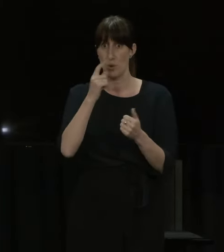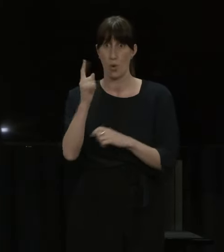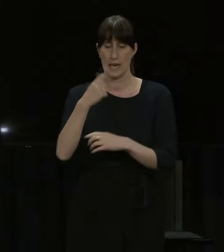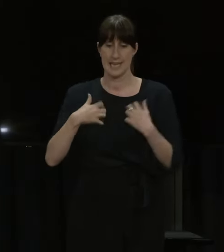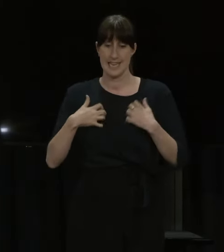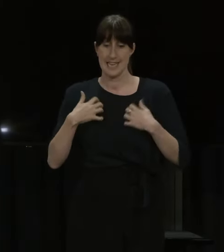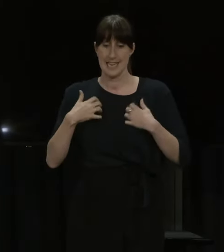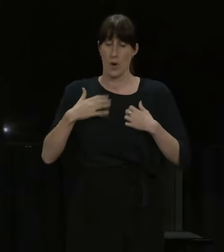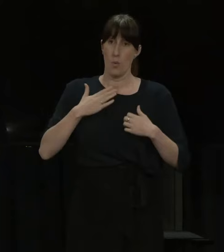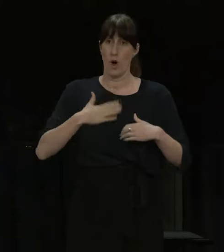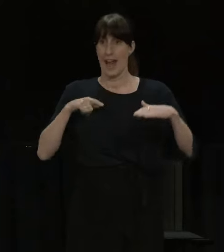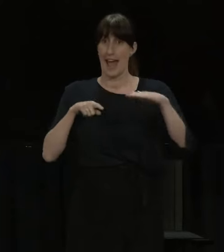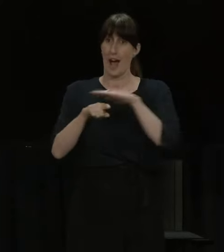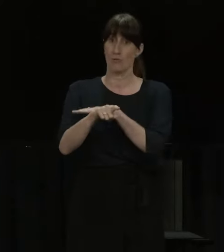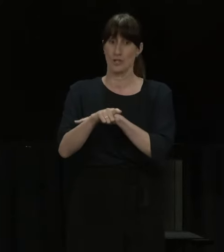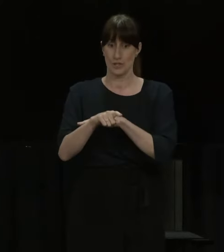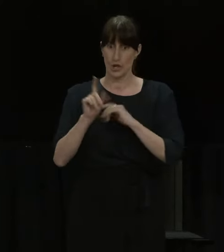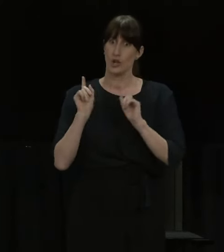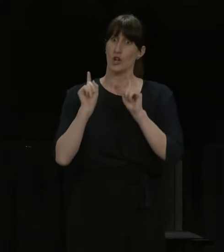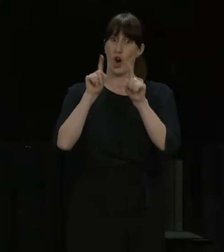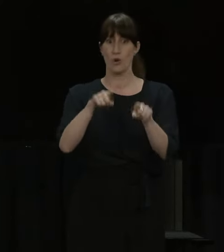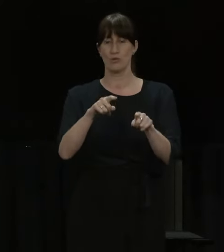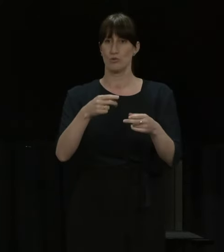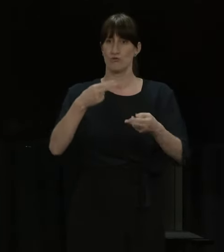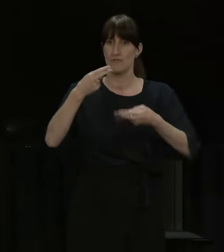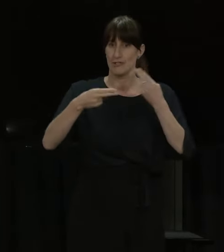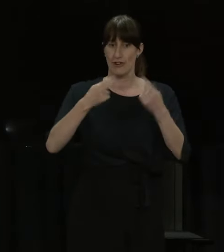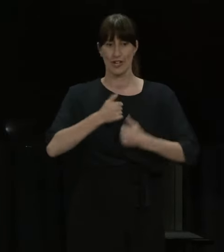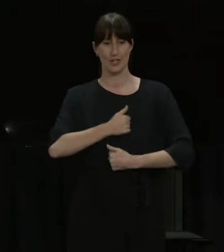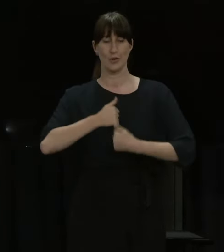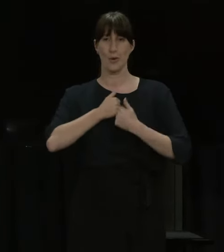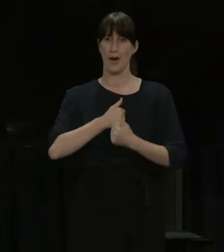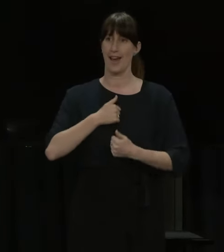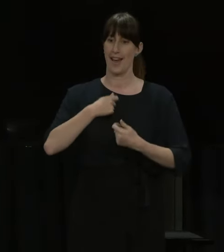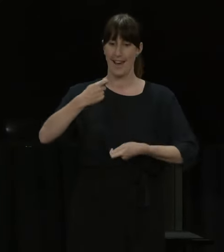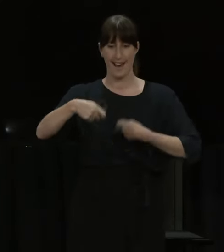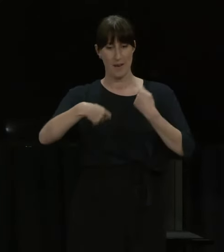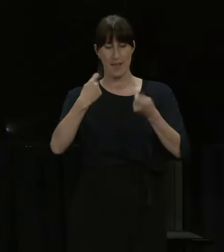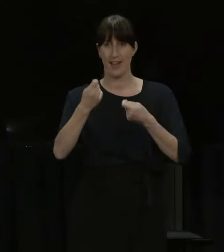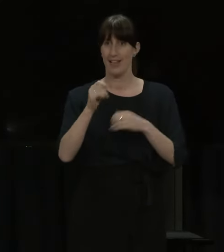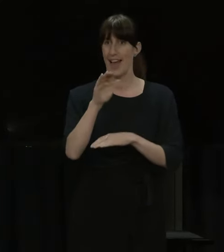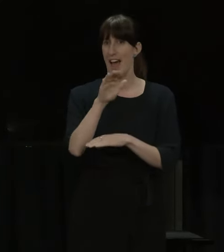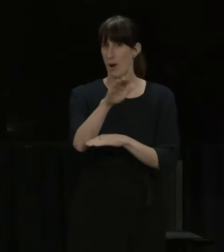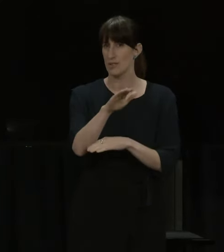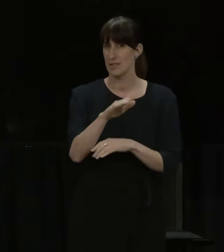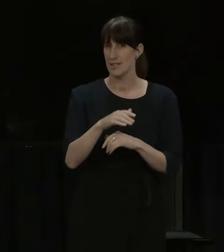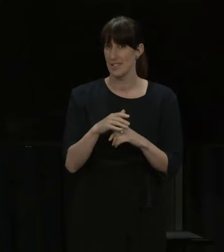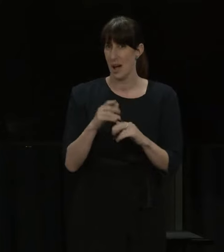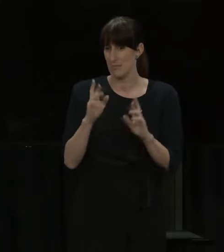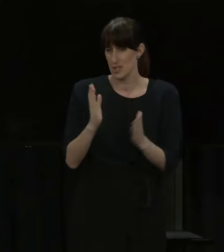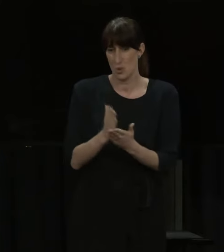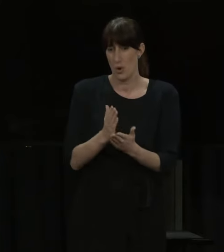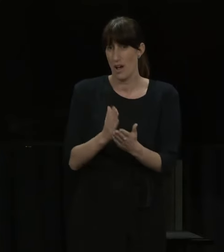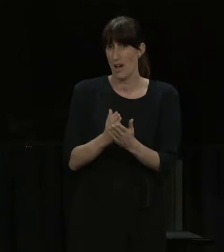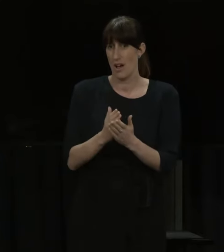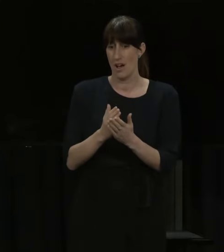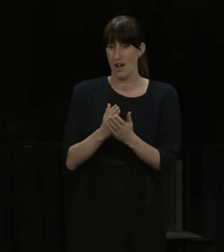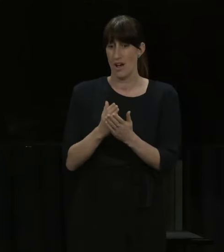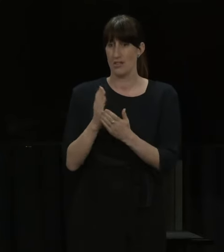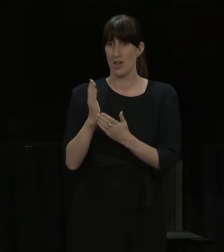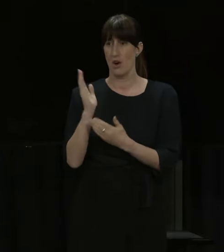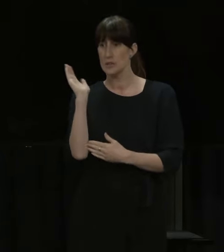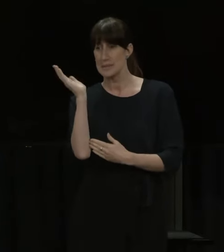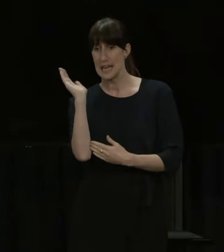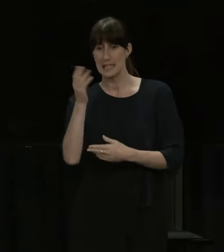get out and be able to dine out, you know, and enjoy those kind of freedoms again. So I'm expecting that the hospitality sector will